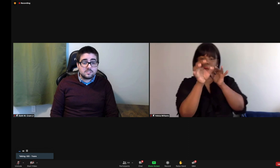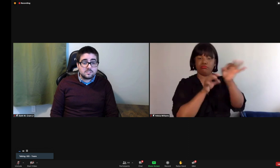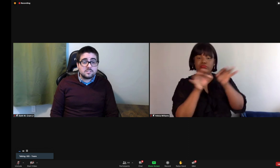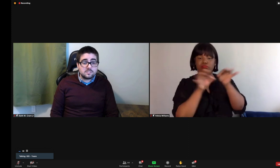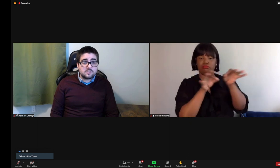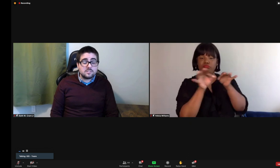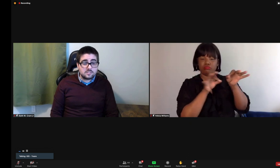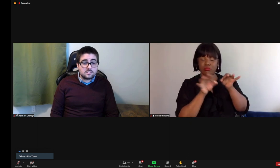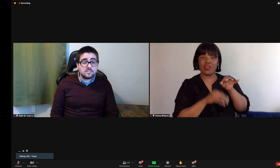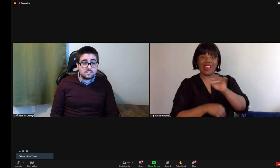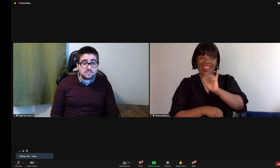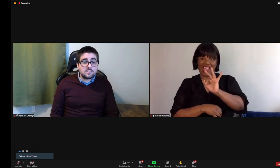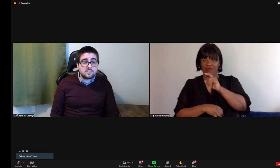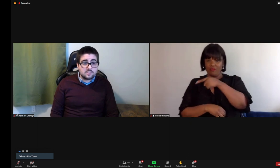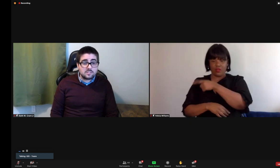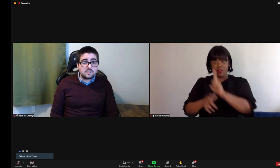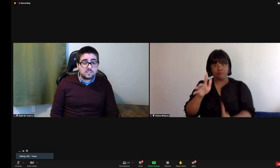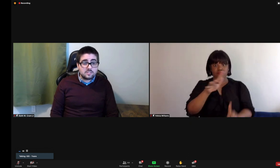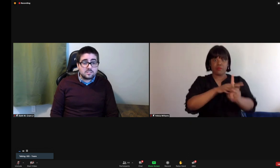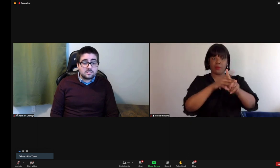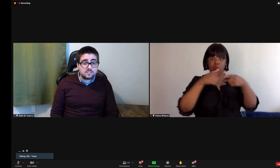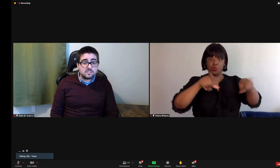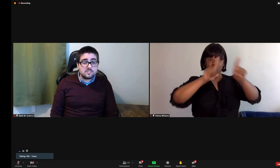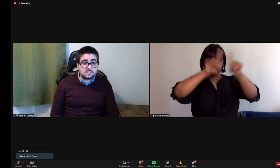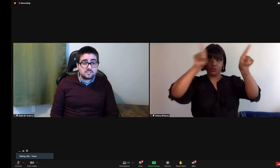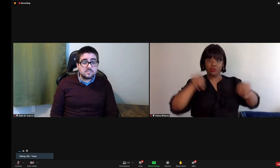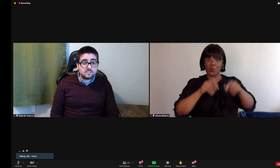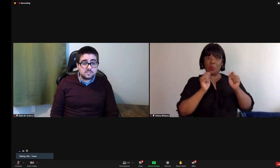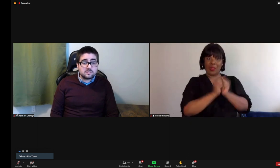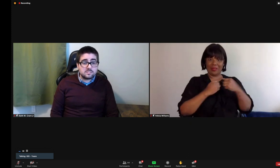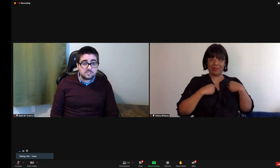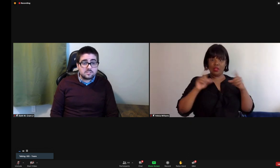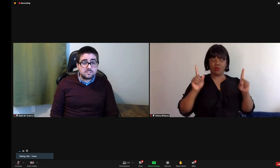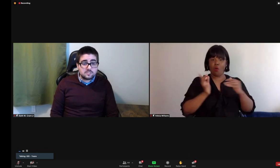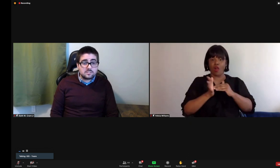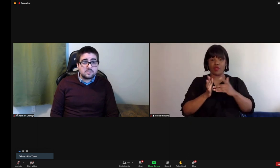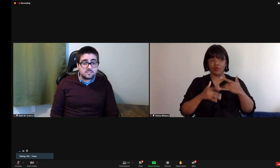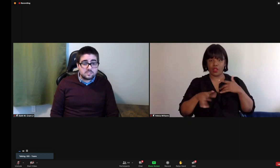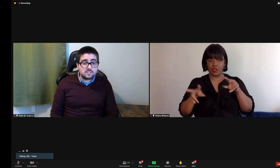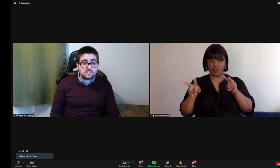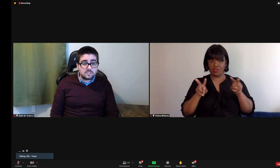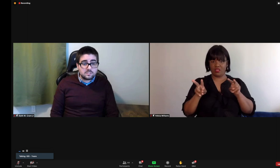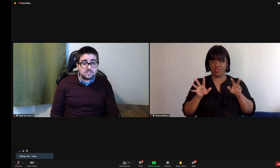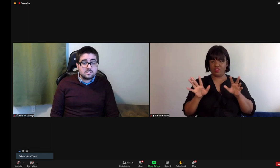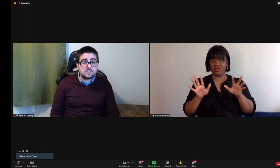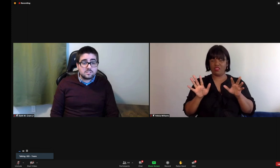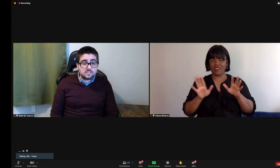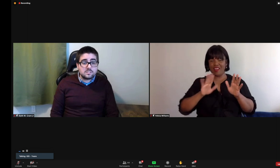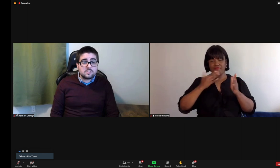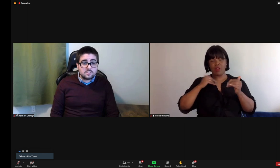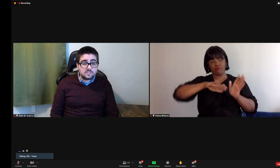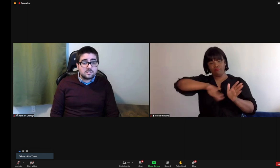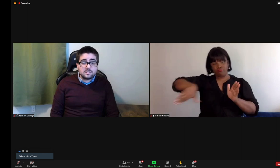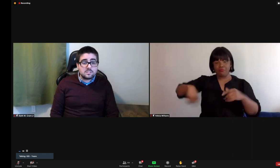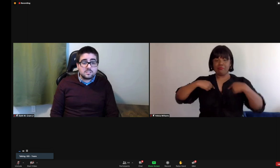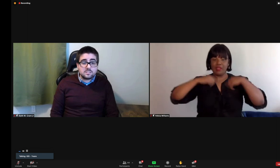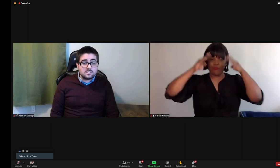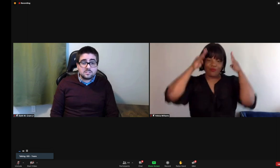to inform what my sign choices would be on camera. And if there were times that someone would pop up on the camera with me, visually, it just